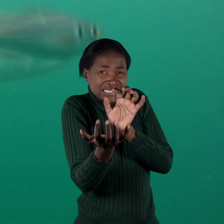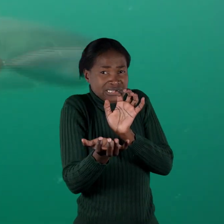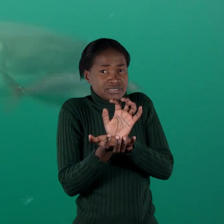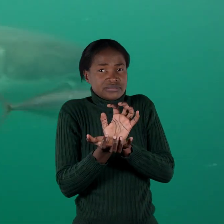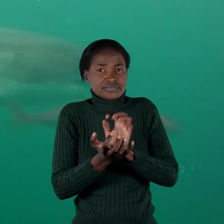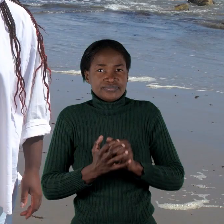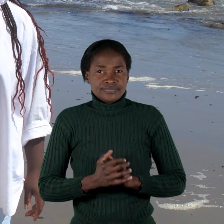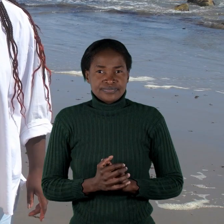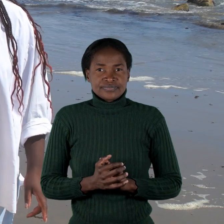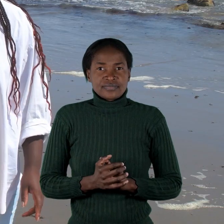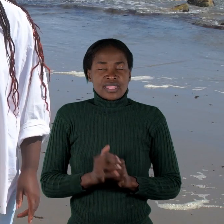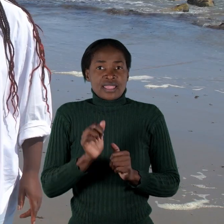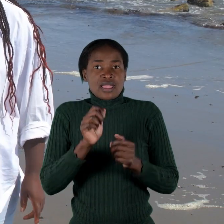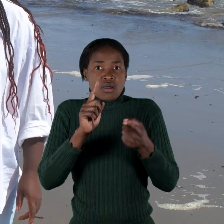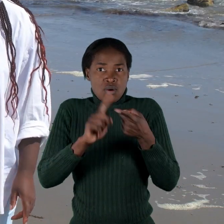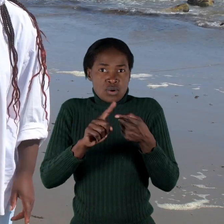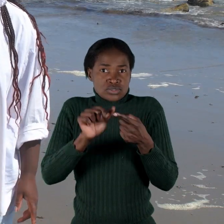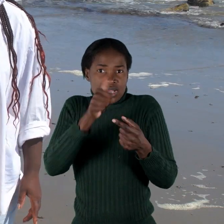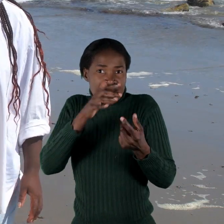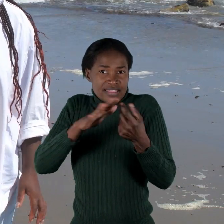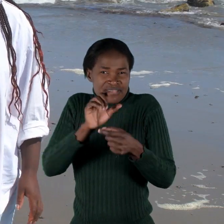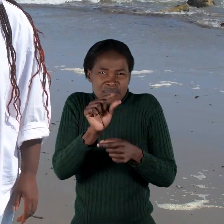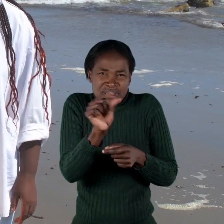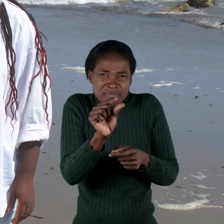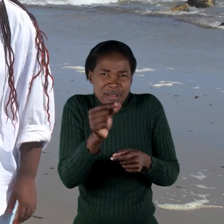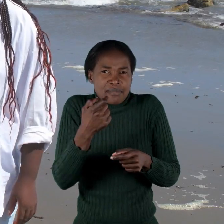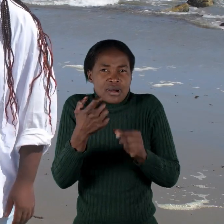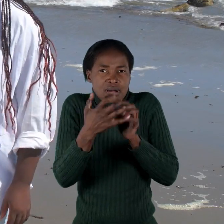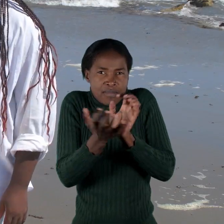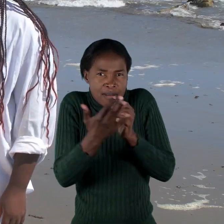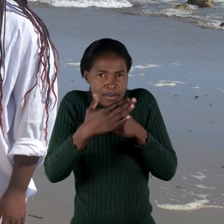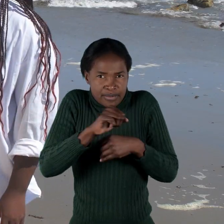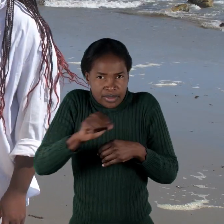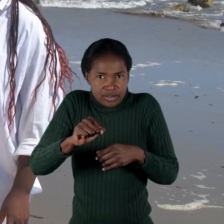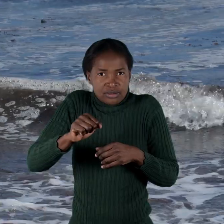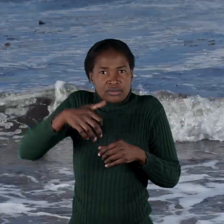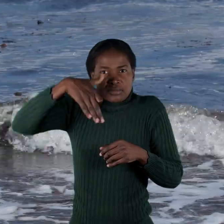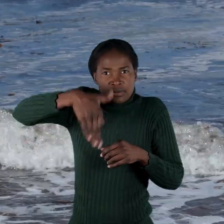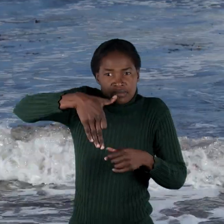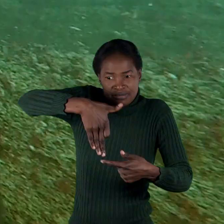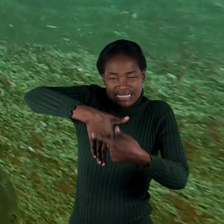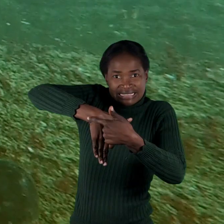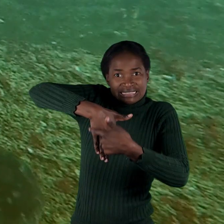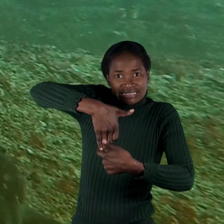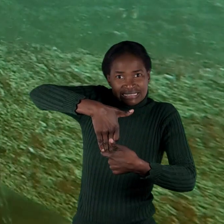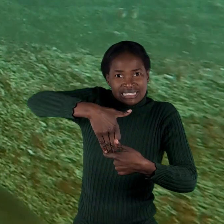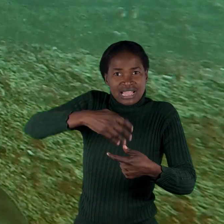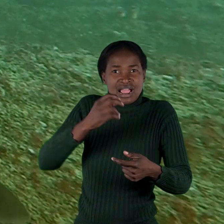At the other end of the spectrum are the little sharks that live close to shore in Namibia's scalp forests. The dark shy shark is one of the